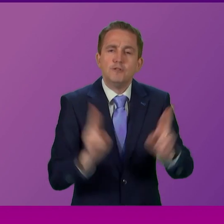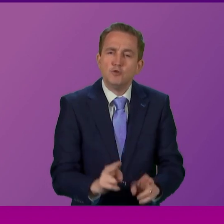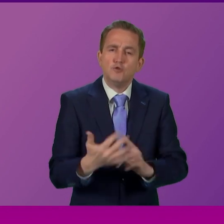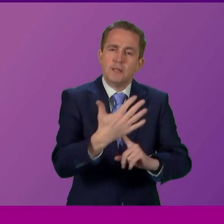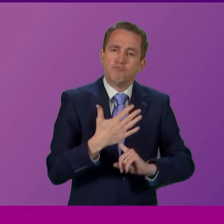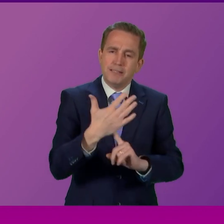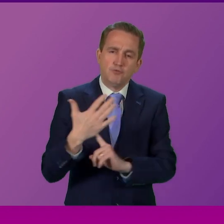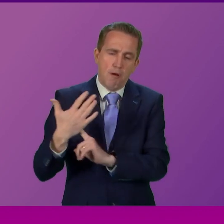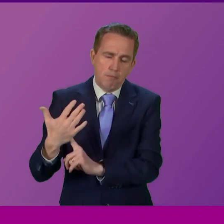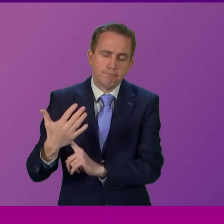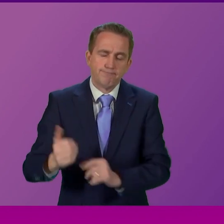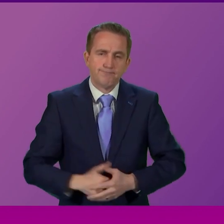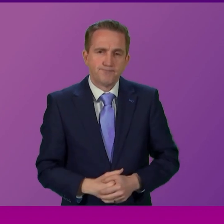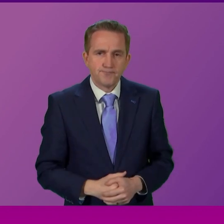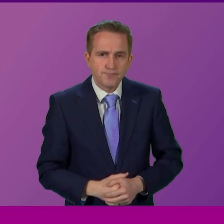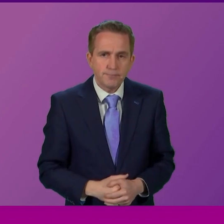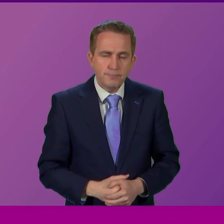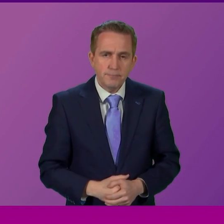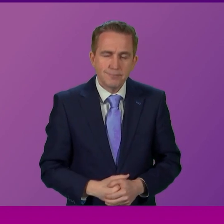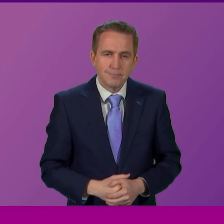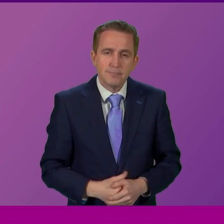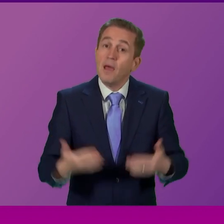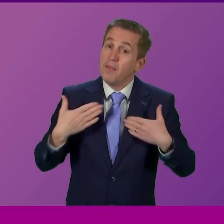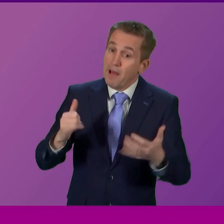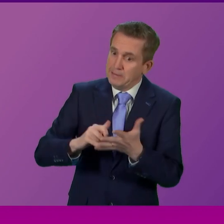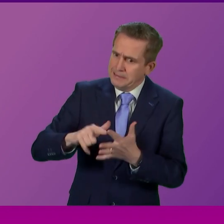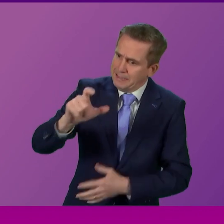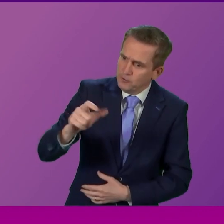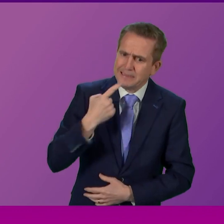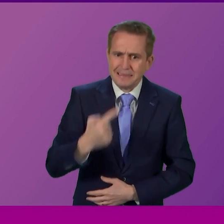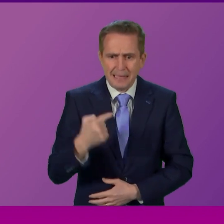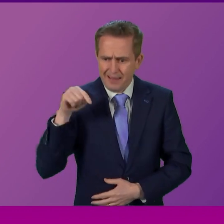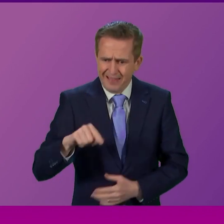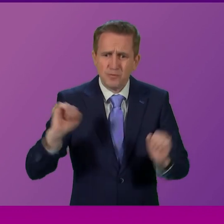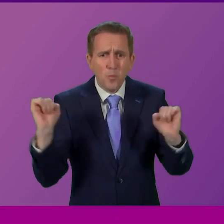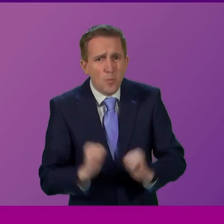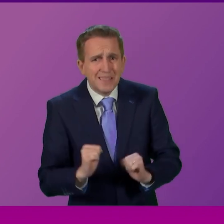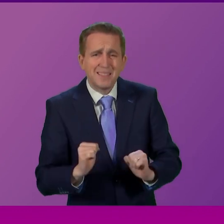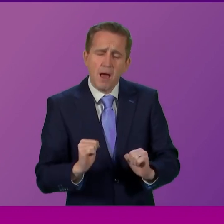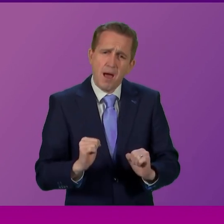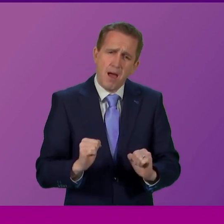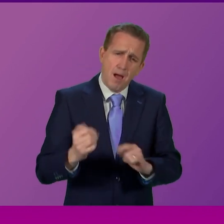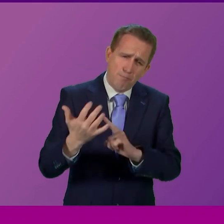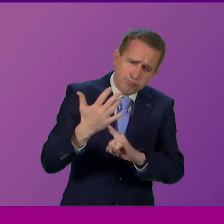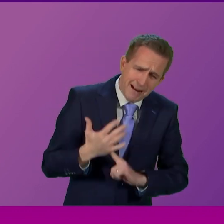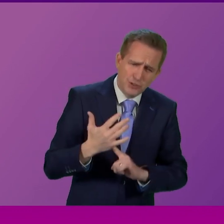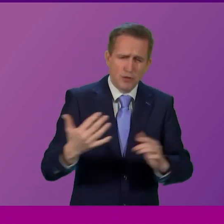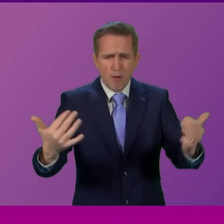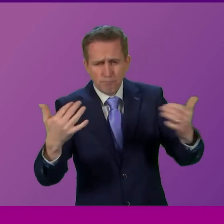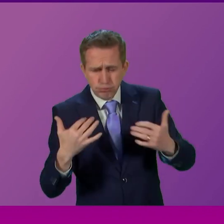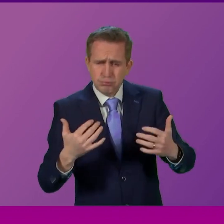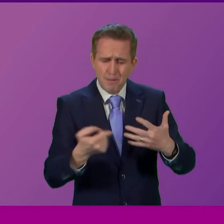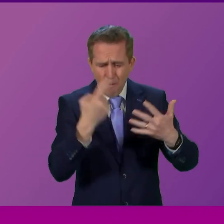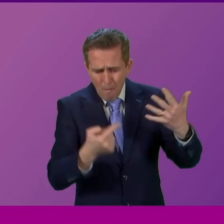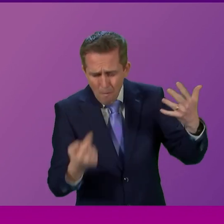Jackie Bailey. The Health Secretary is keen to tell us that this winter the NHS is under unprecedented pressure and he